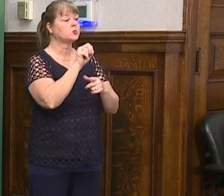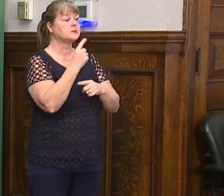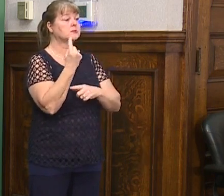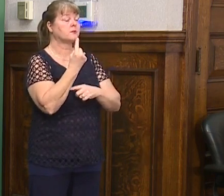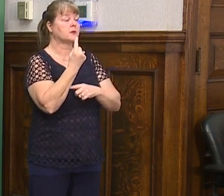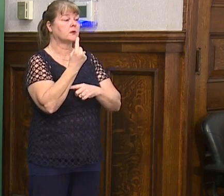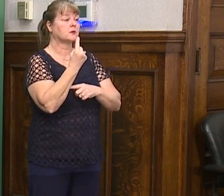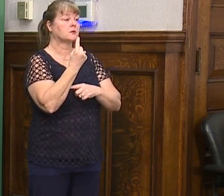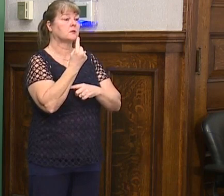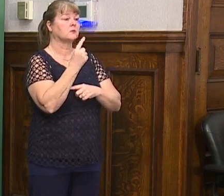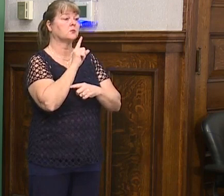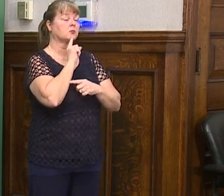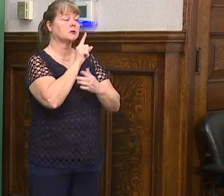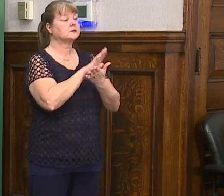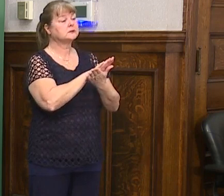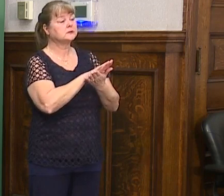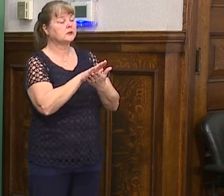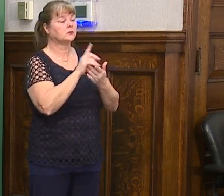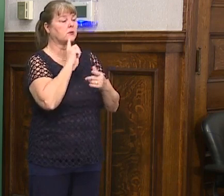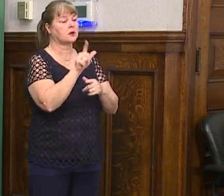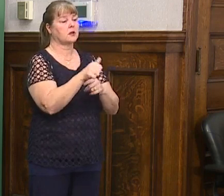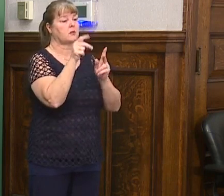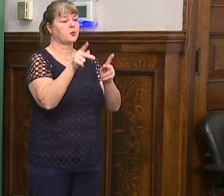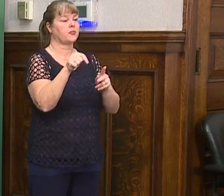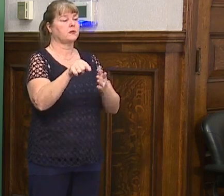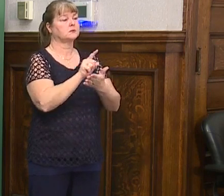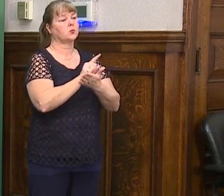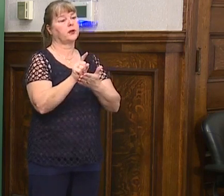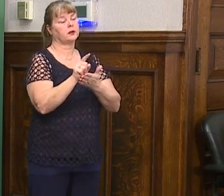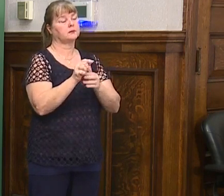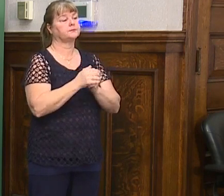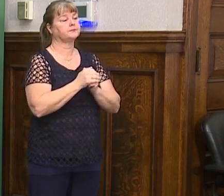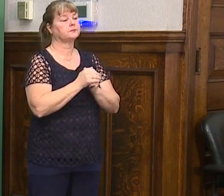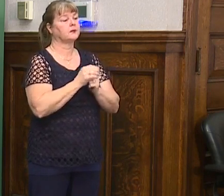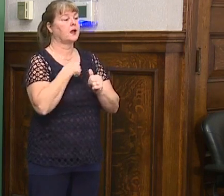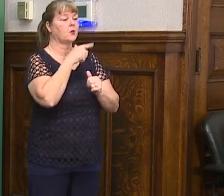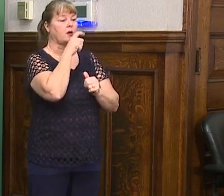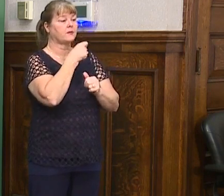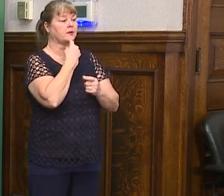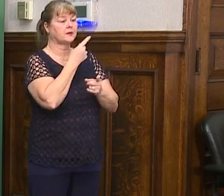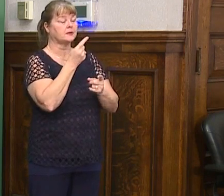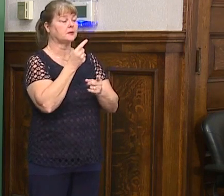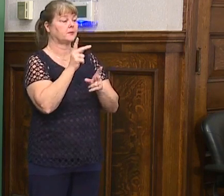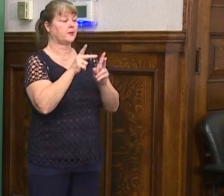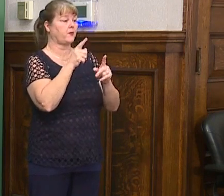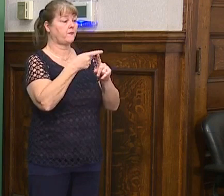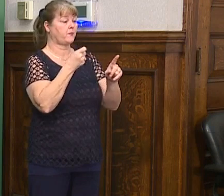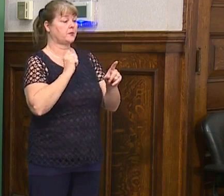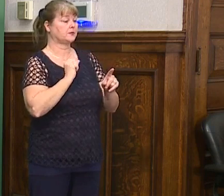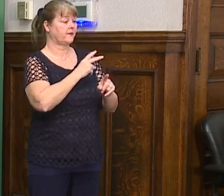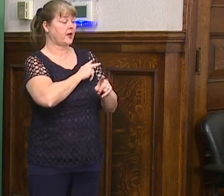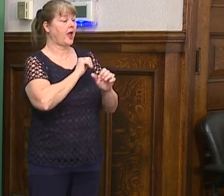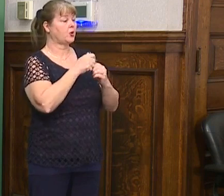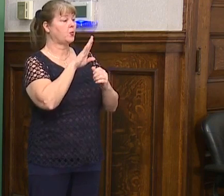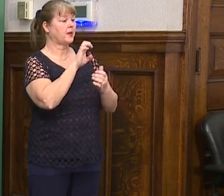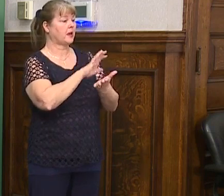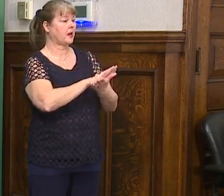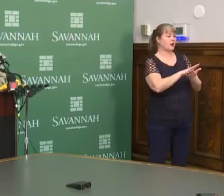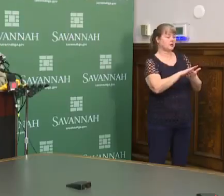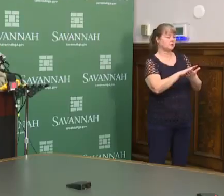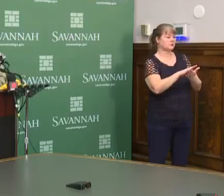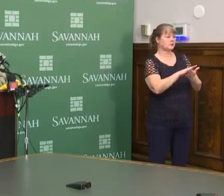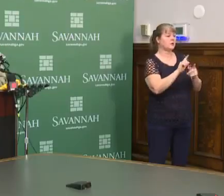something extraordinarily nice for somebody this week. I don't have to tell savannahans about how to be nice,